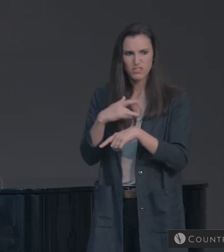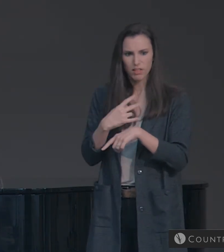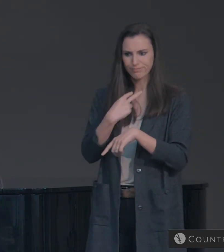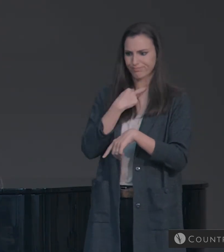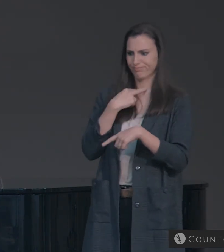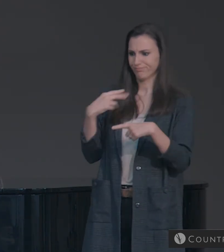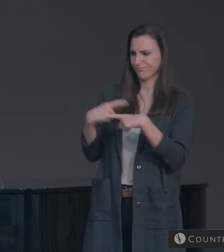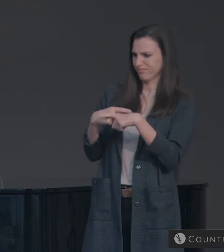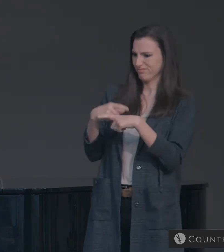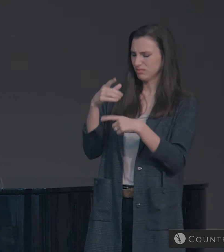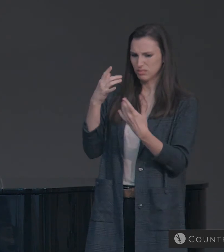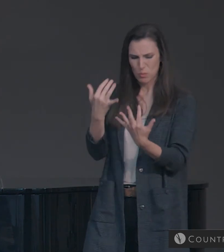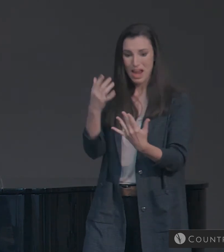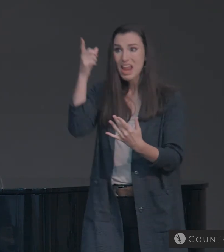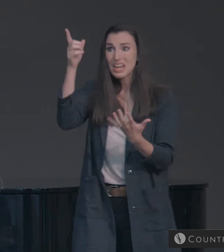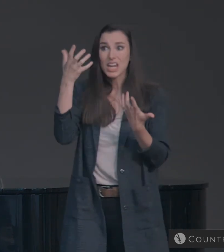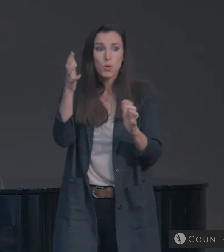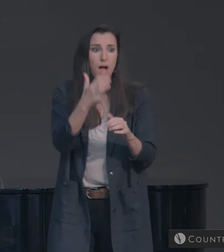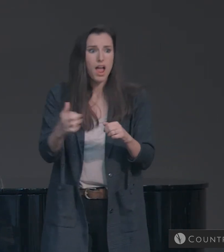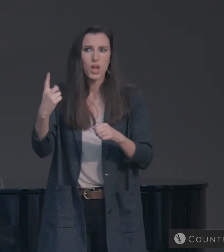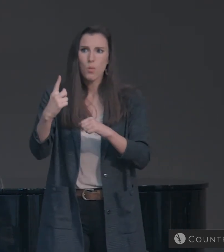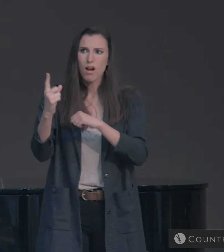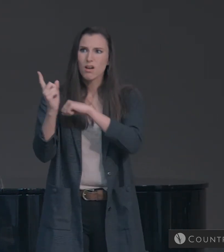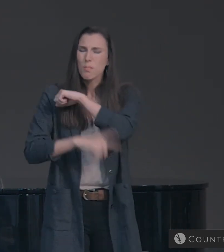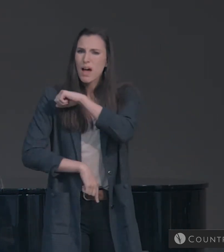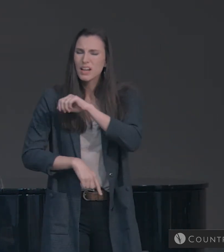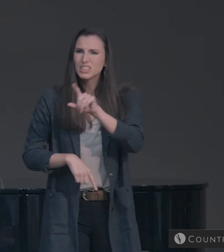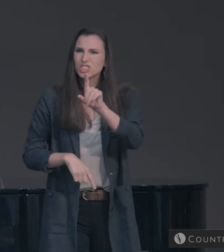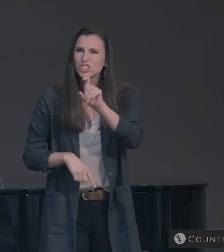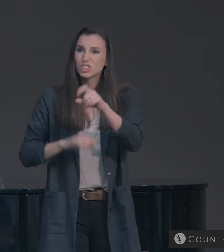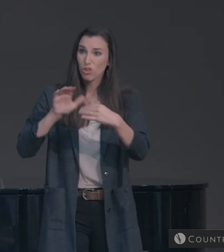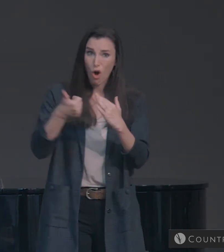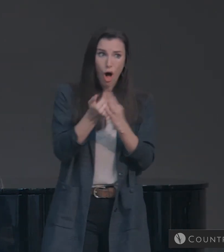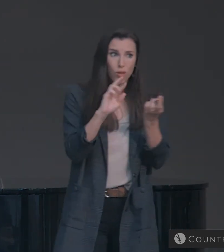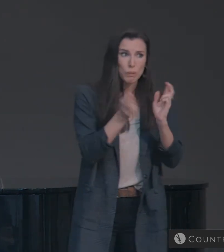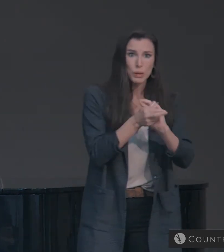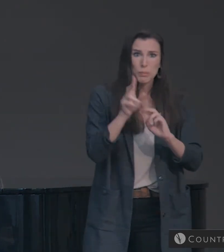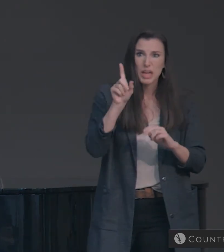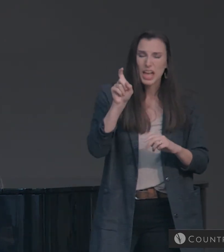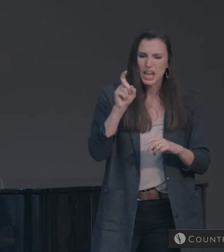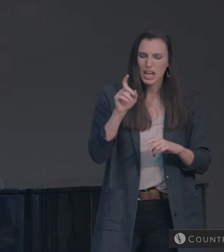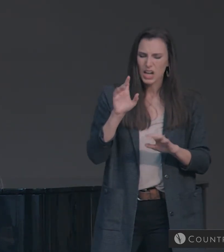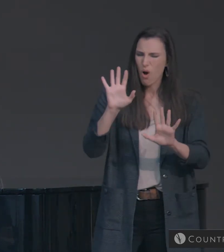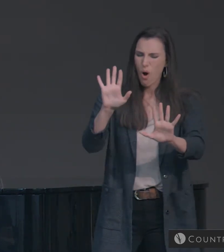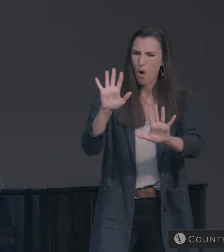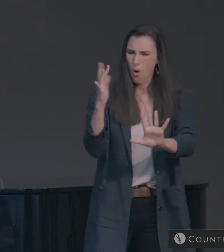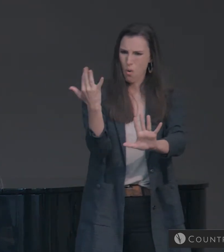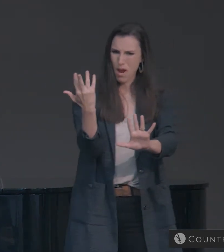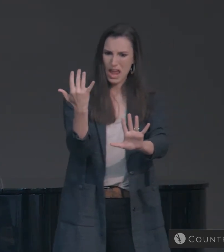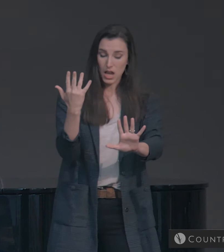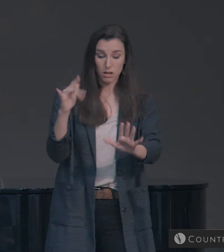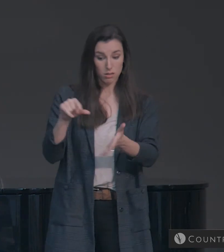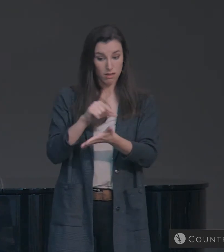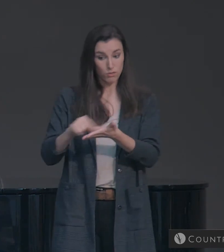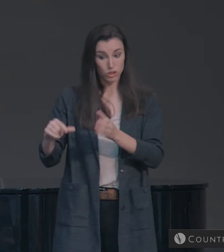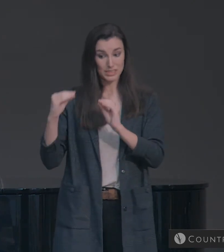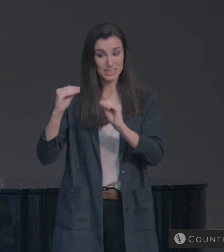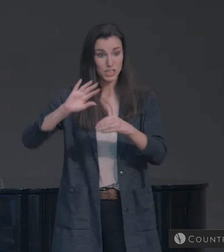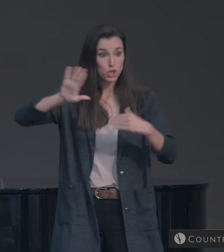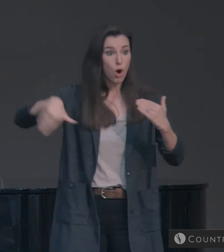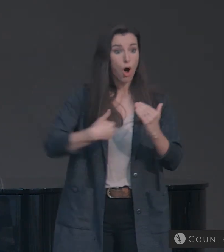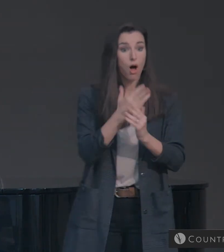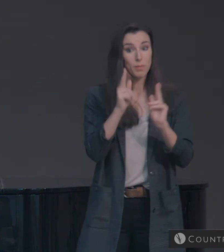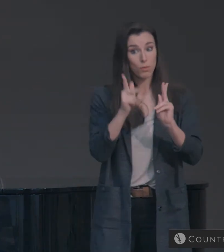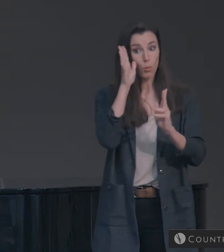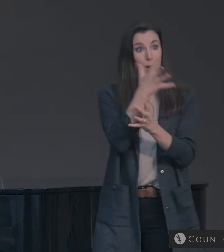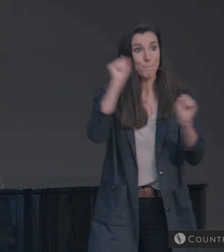not wishing that any should perish, but that all should reach repentance. Well, wait a second. Is this verse teaching that all people